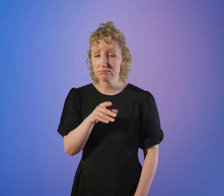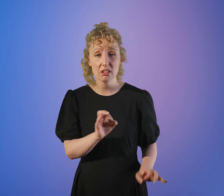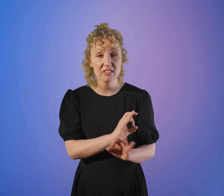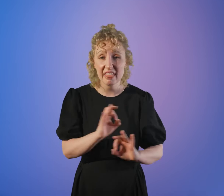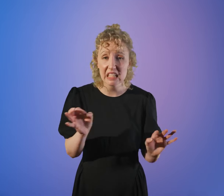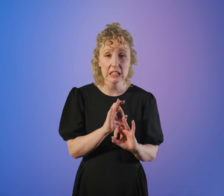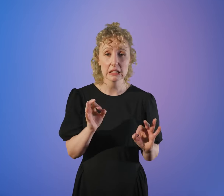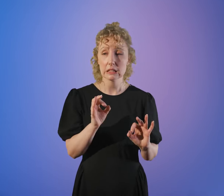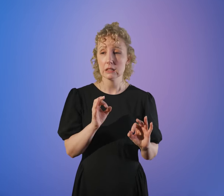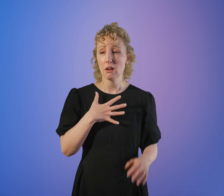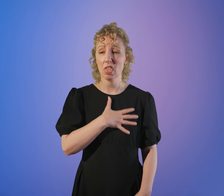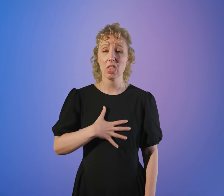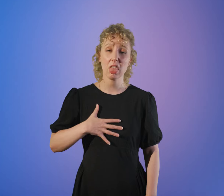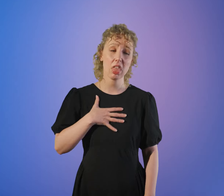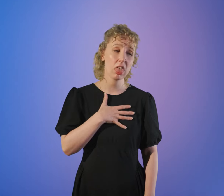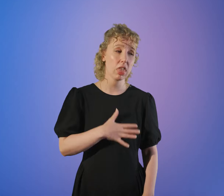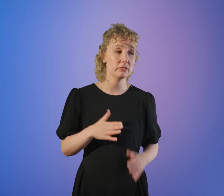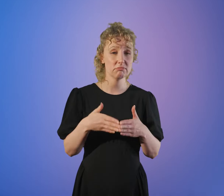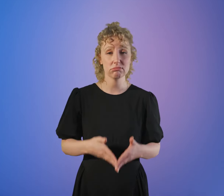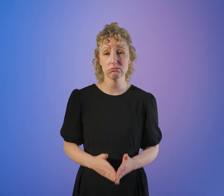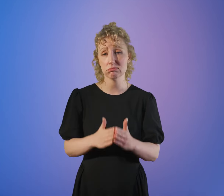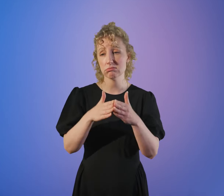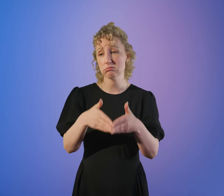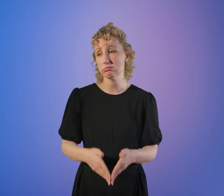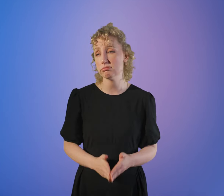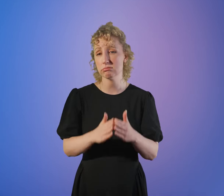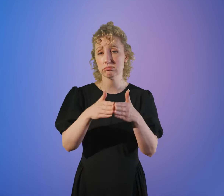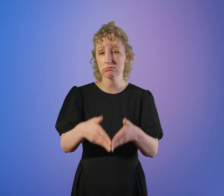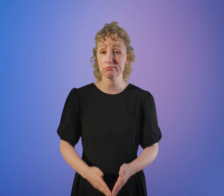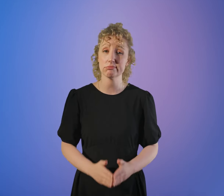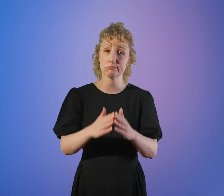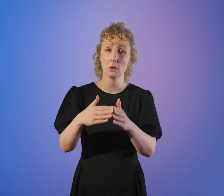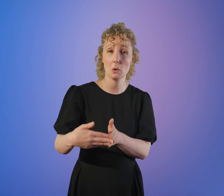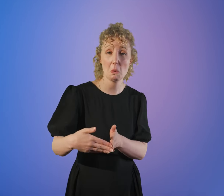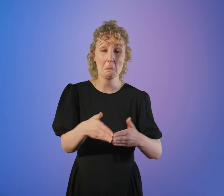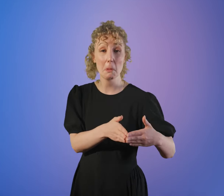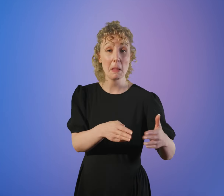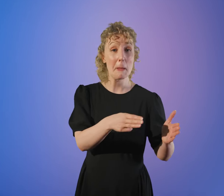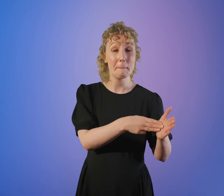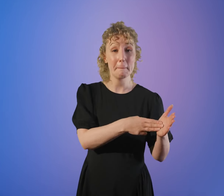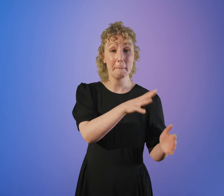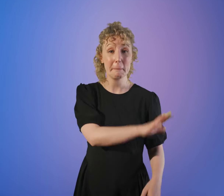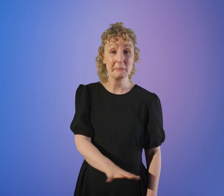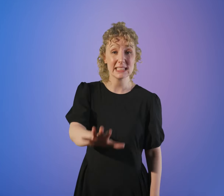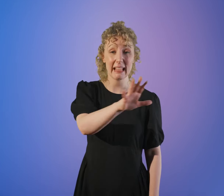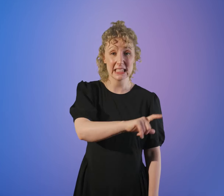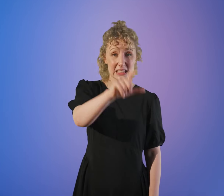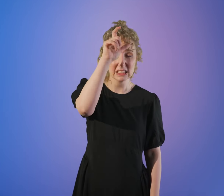After many months, his ship arrives in Mytilene, where he finally finds his now grown-up